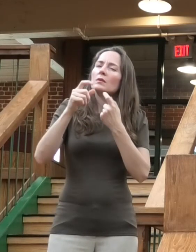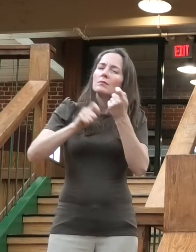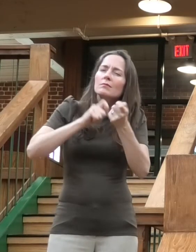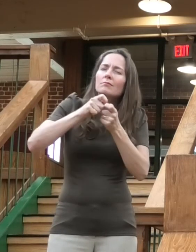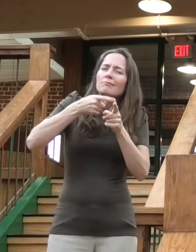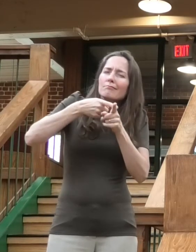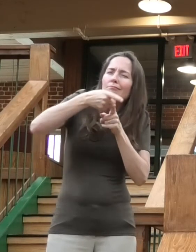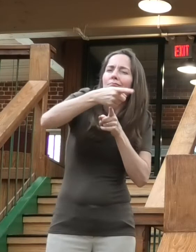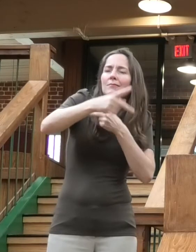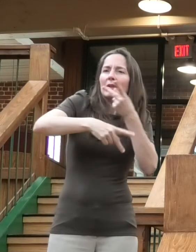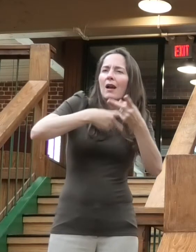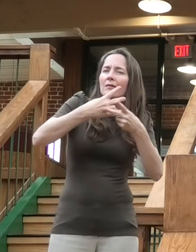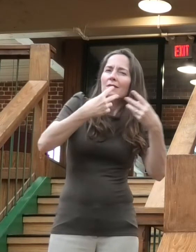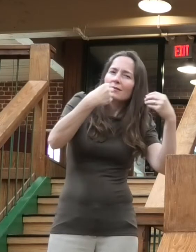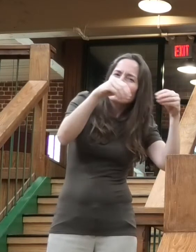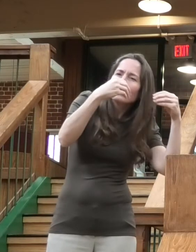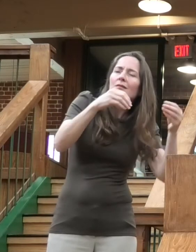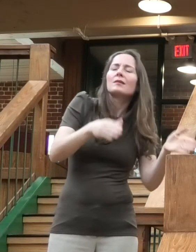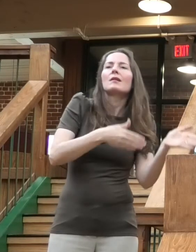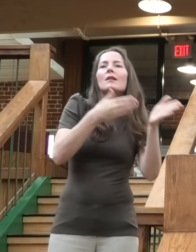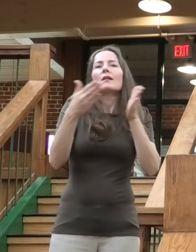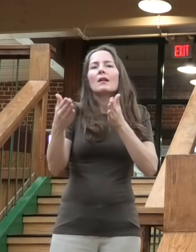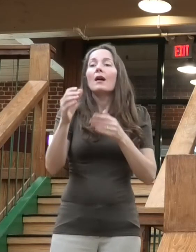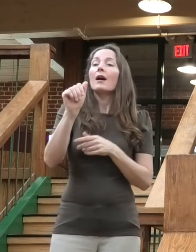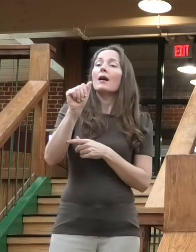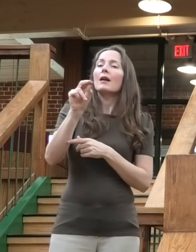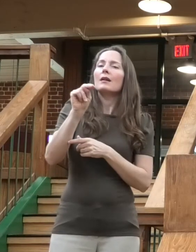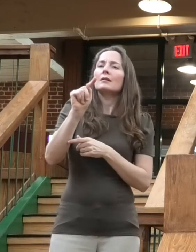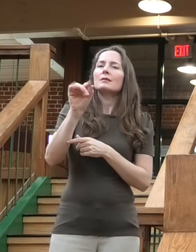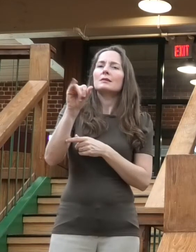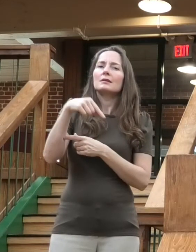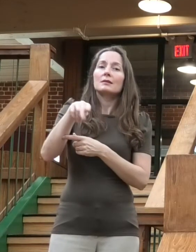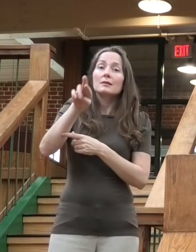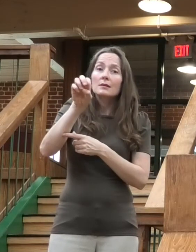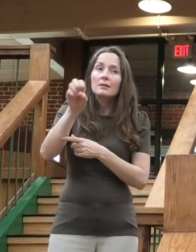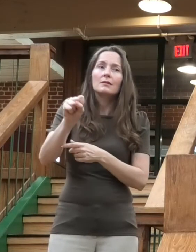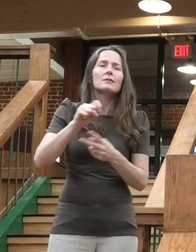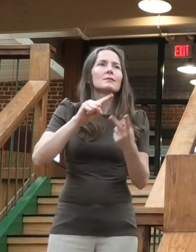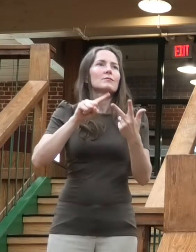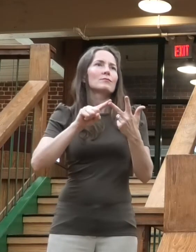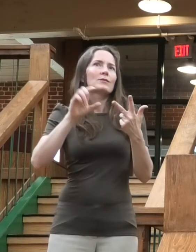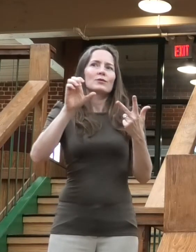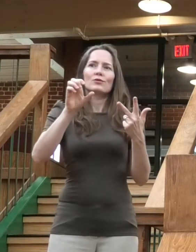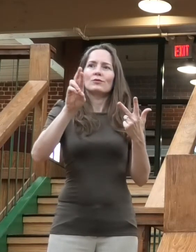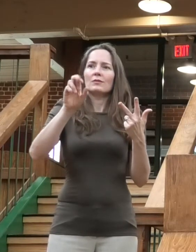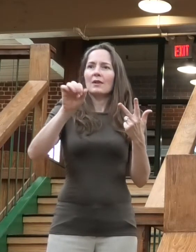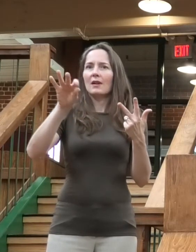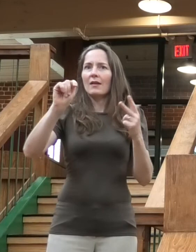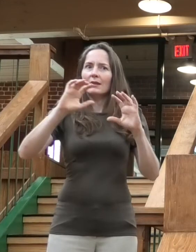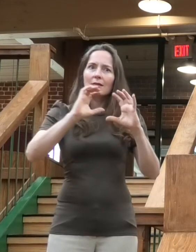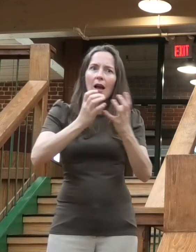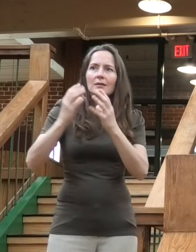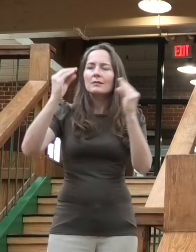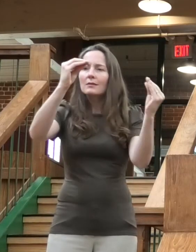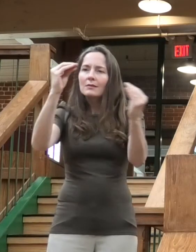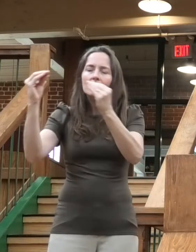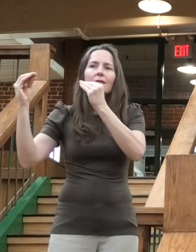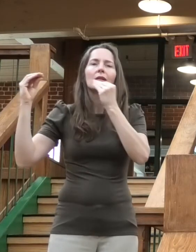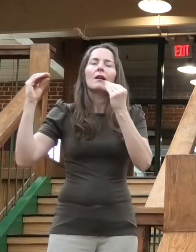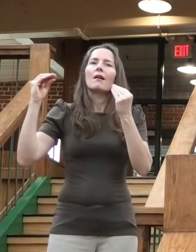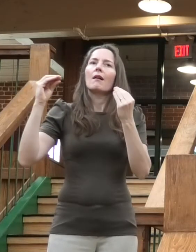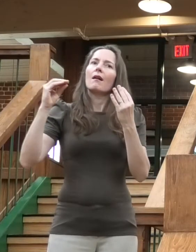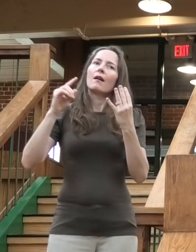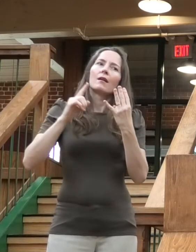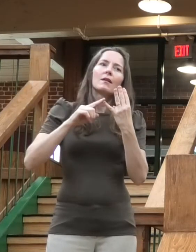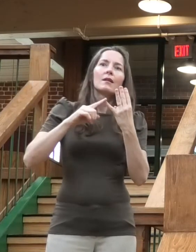bakery, to offices, to antiques, to interactive crafting classes, to jewelry, clock repair, adventure course and